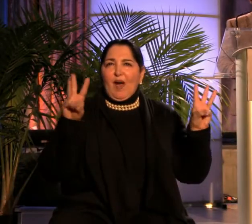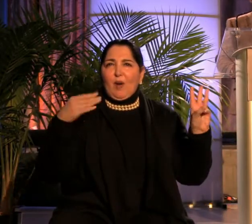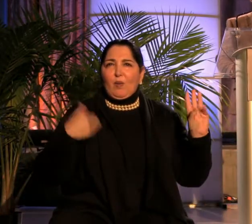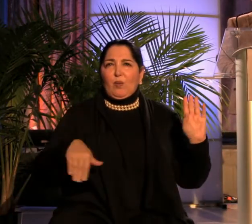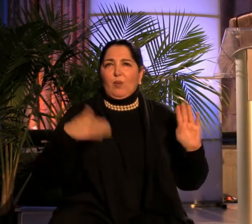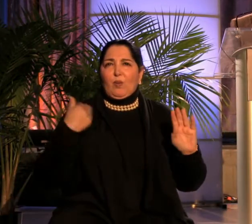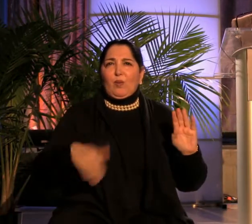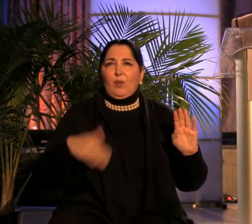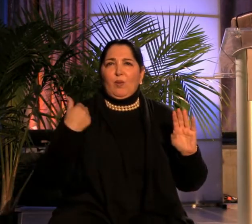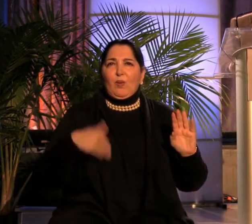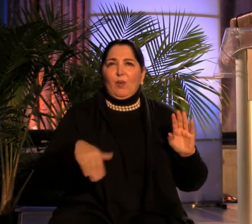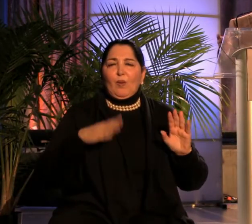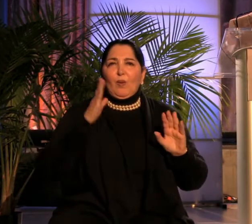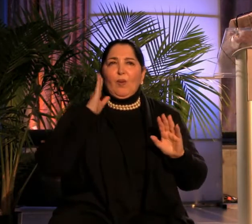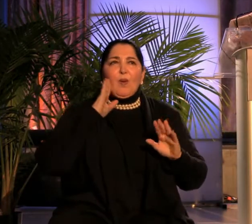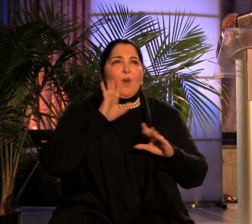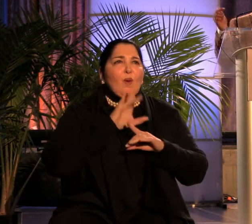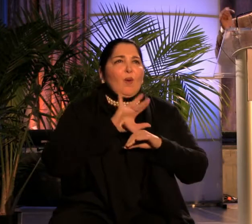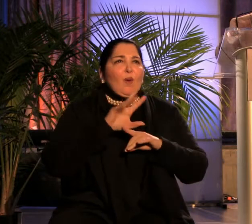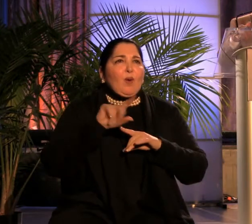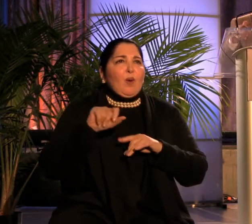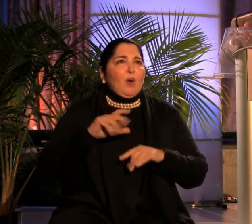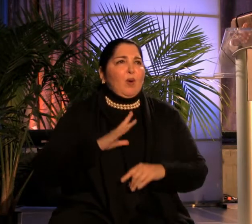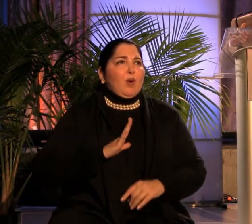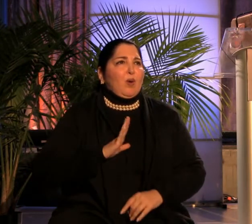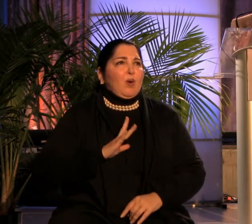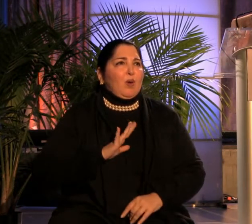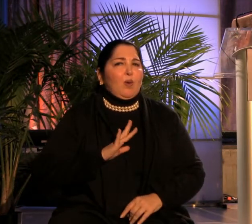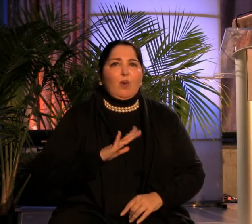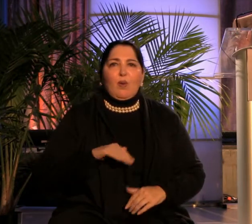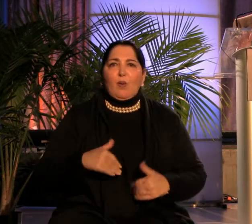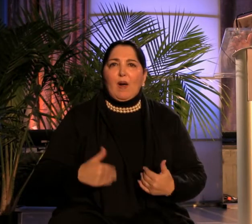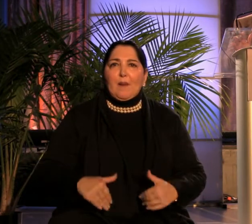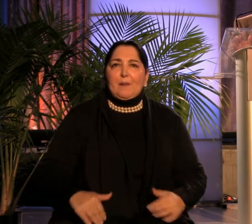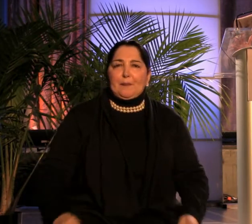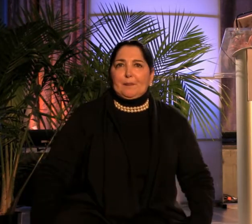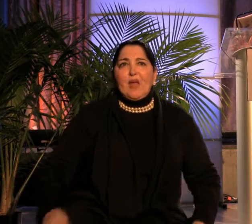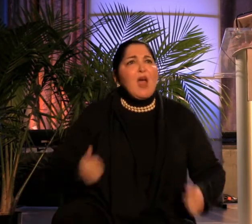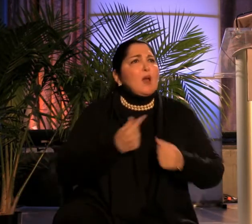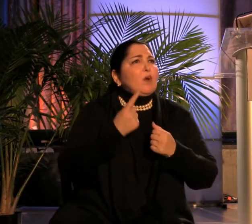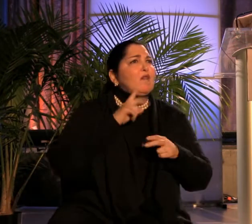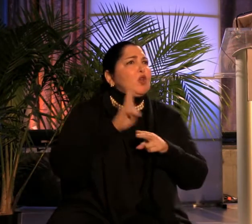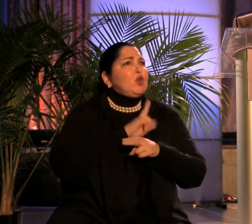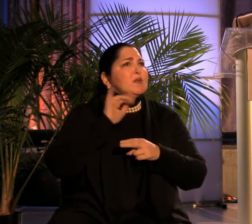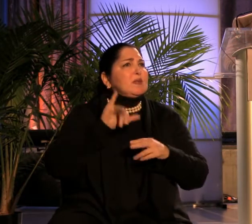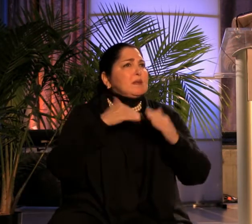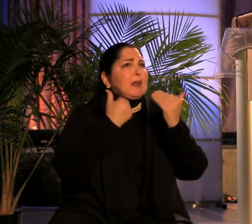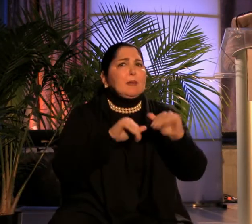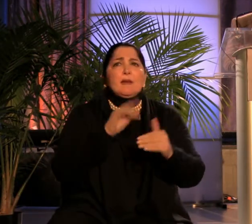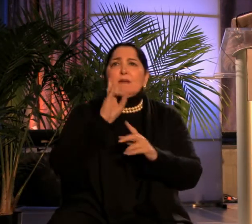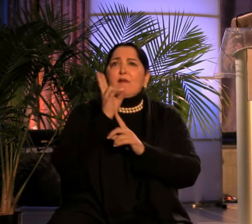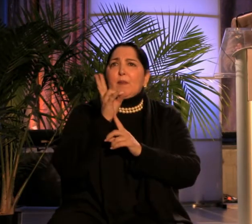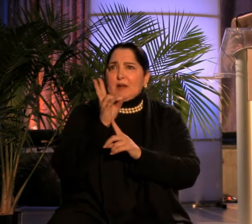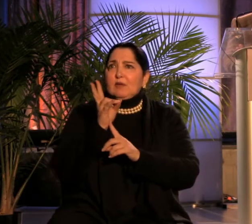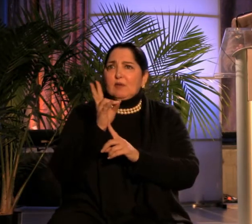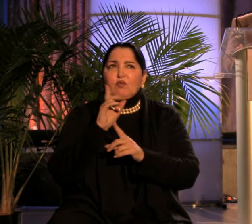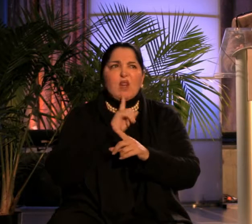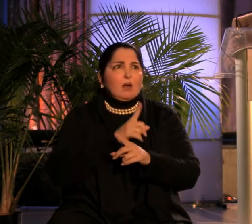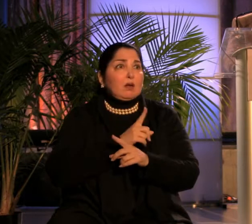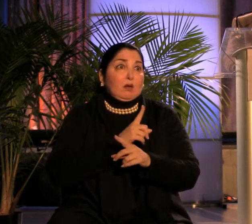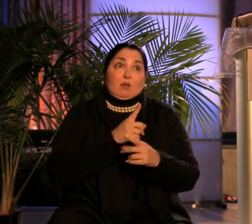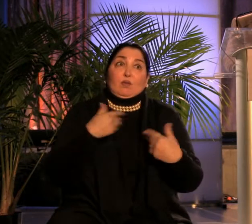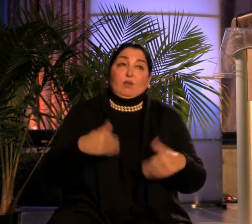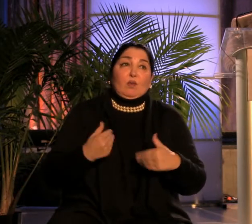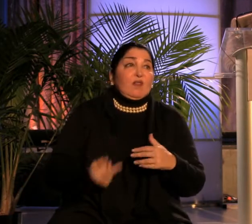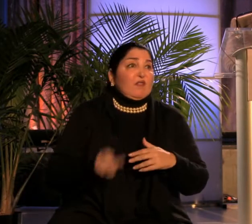Wow. Has anybody ever used this format? Anybody in this room? It's fucking hard, right?